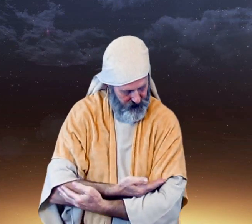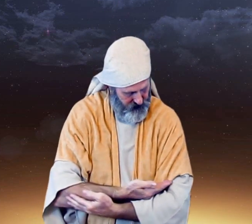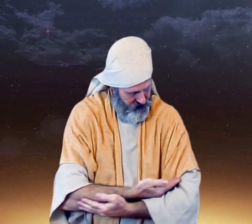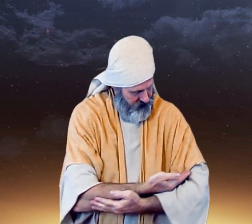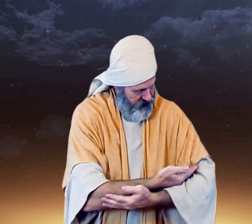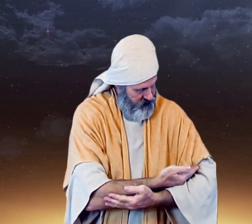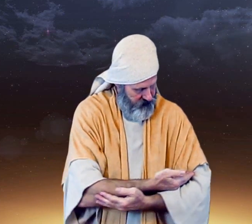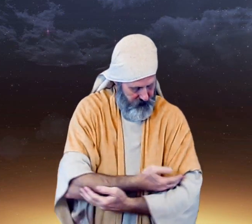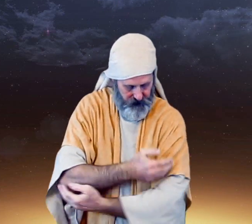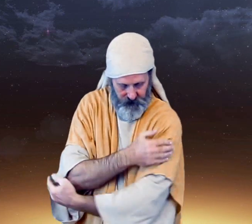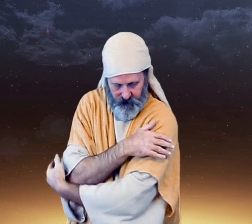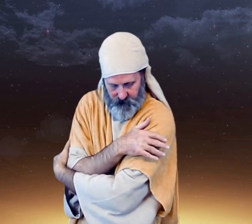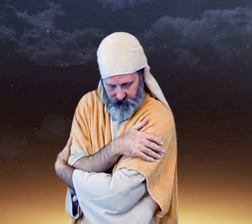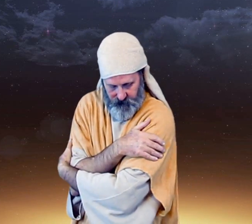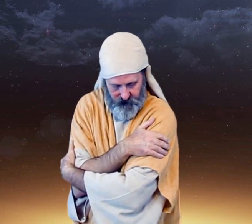you're holding